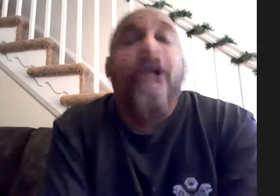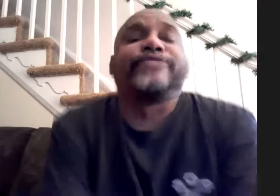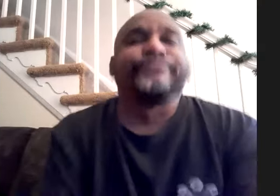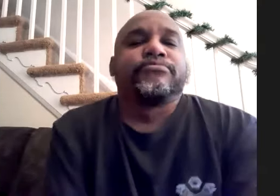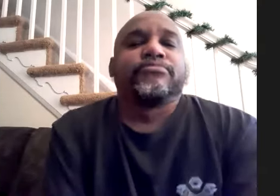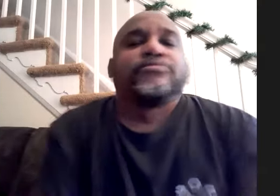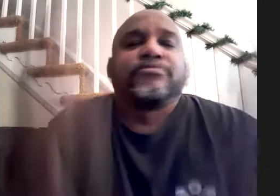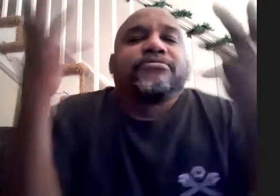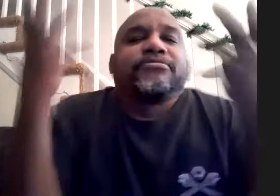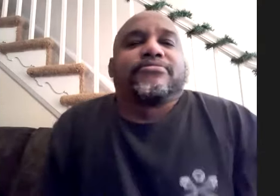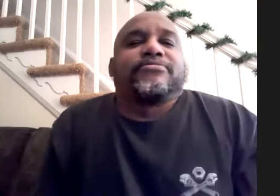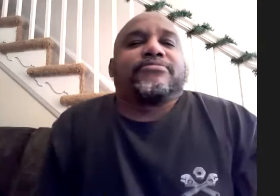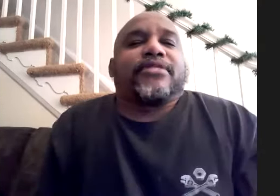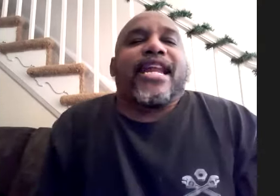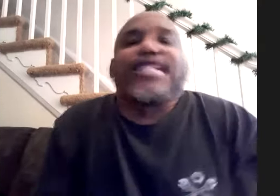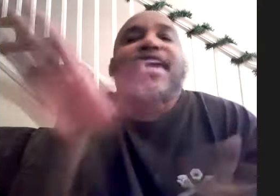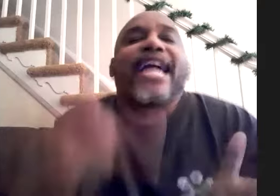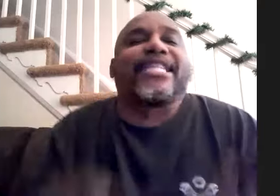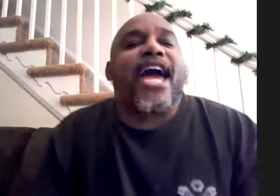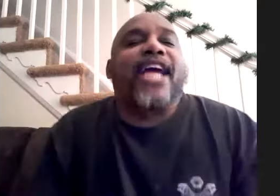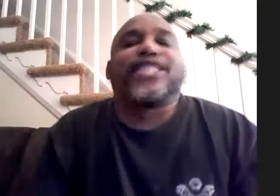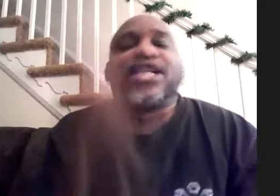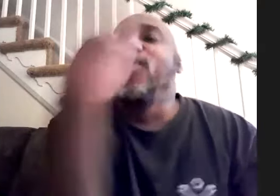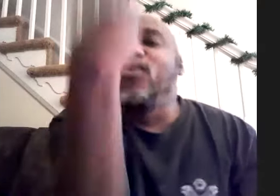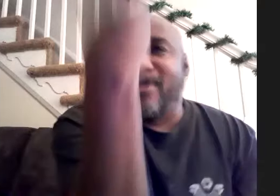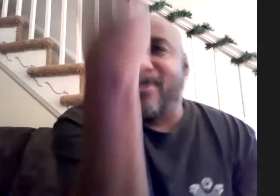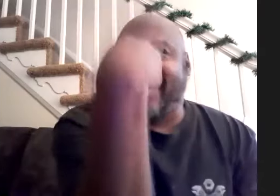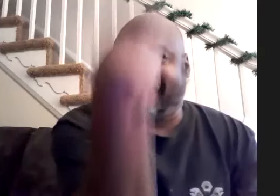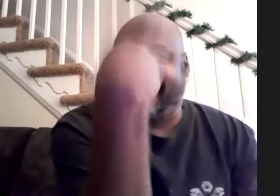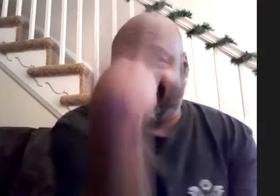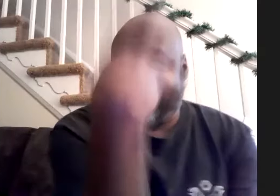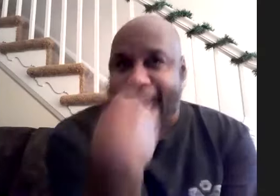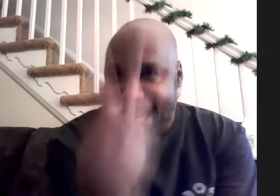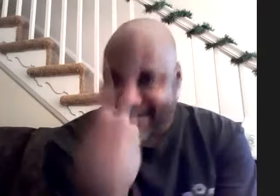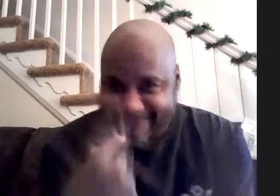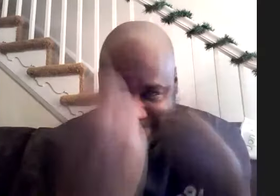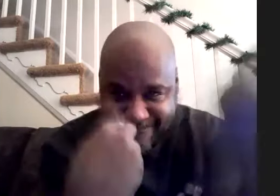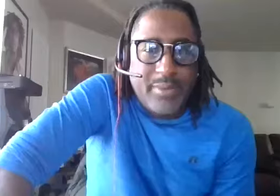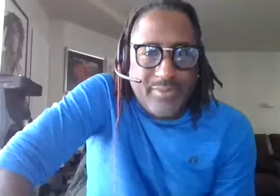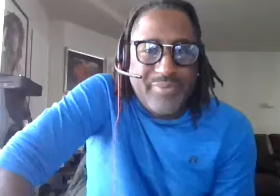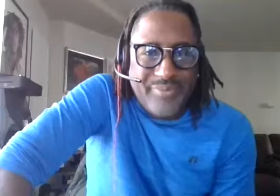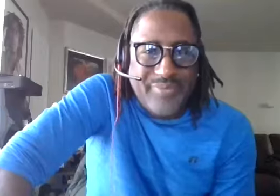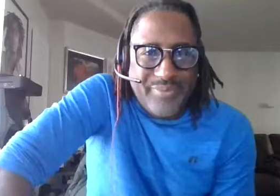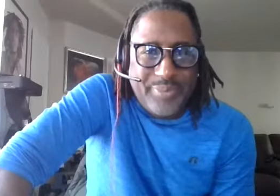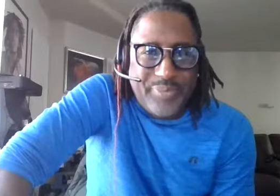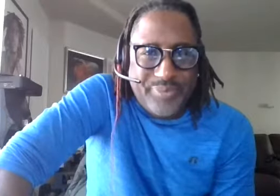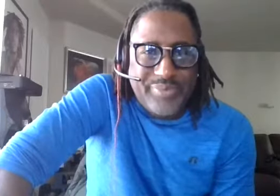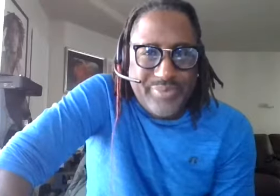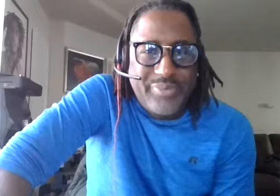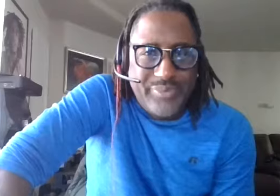and that's all he had to say because he knew i'm like that's all it is it's like